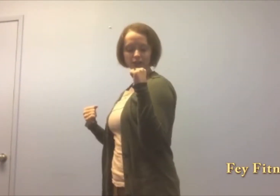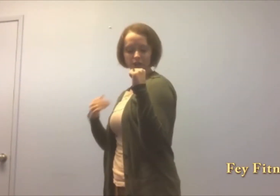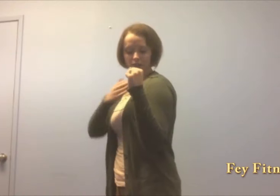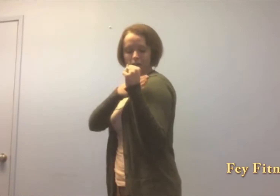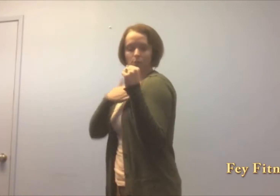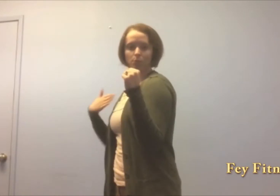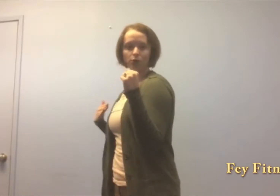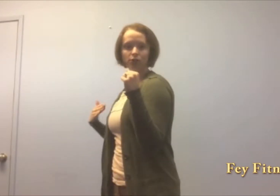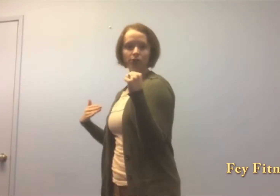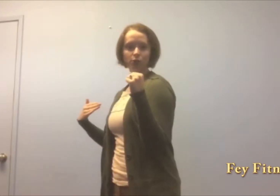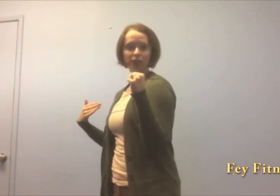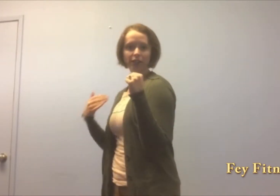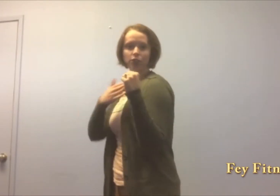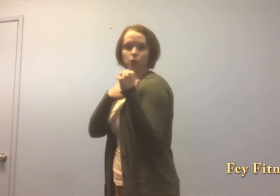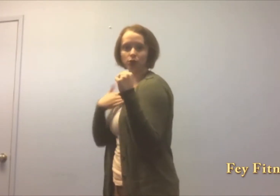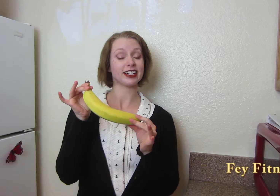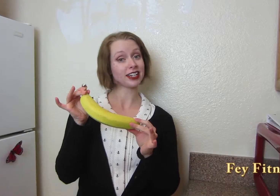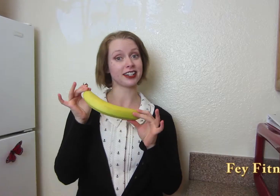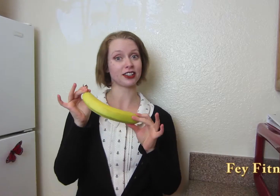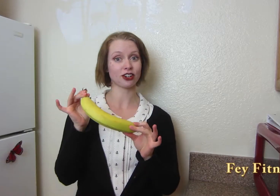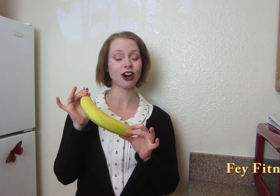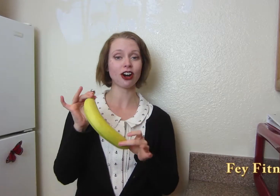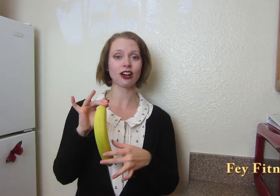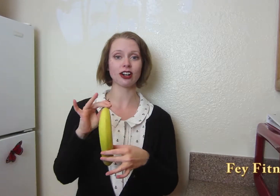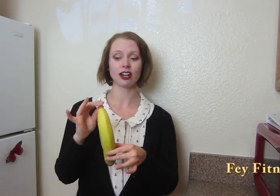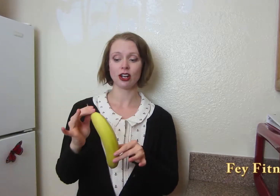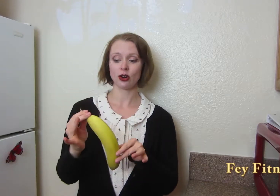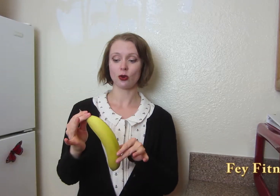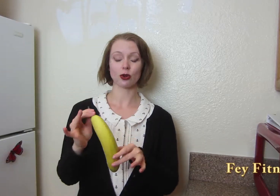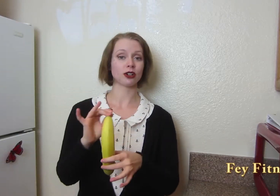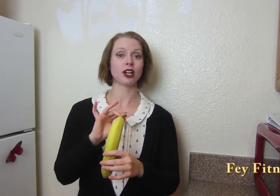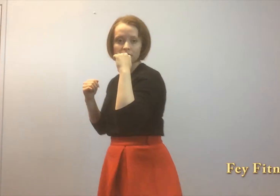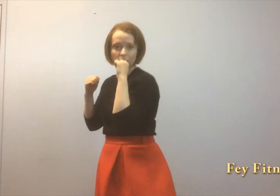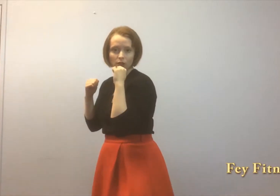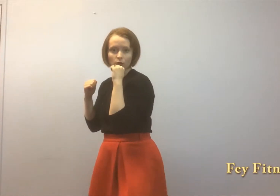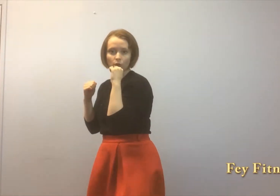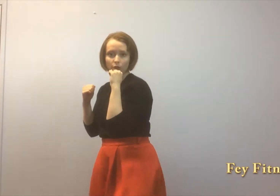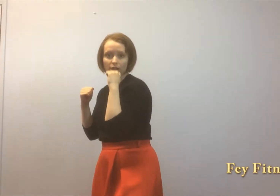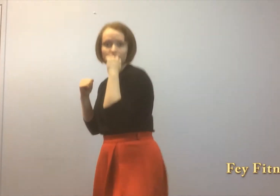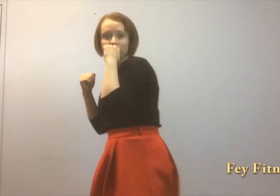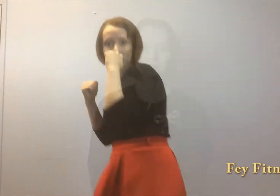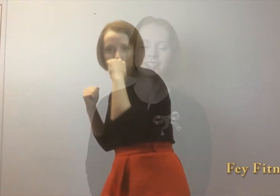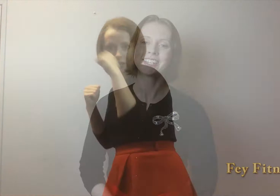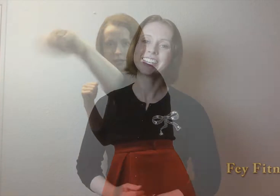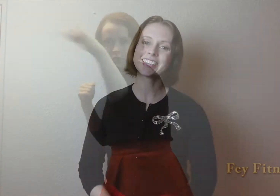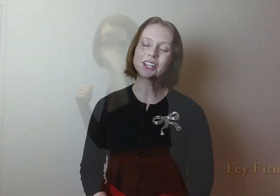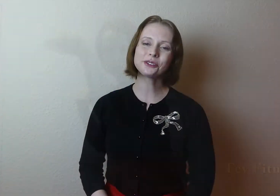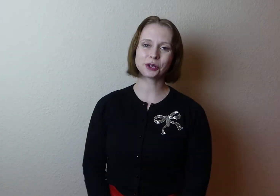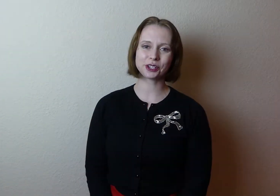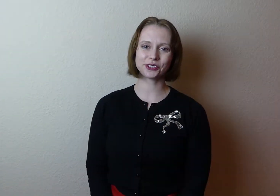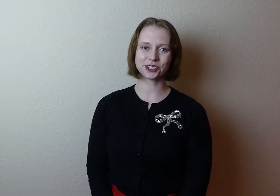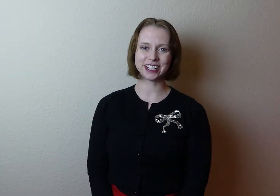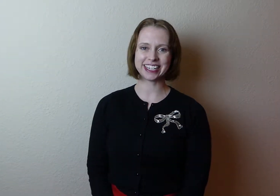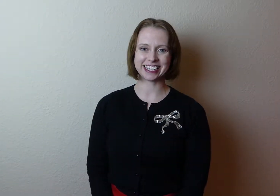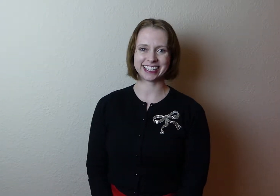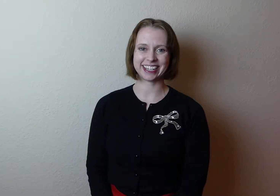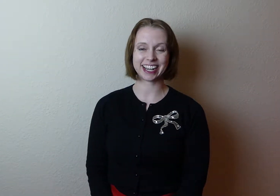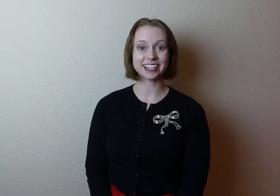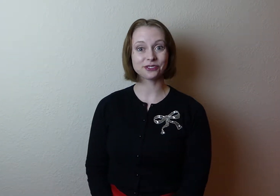Thank so much for tuning in today guys, I